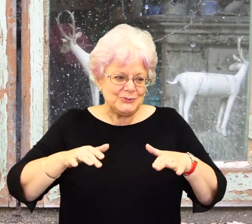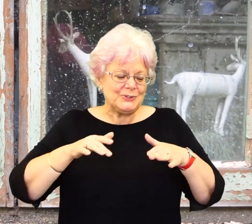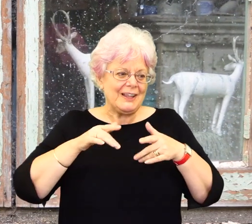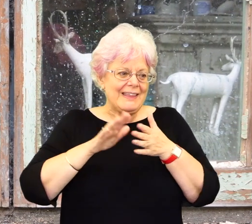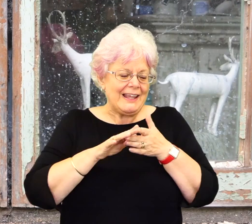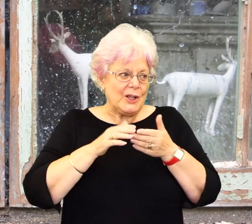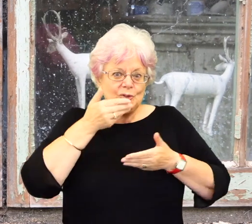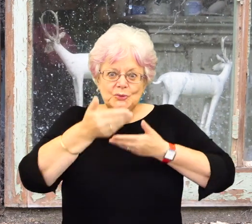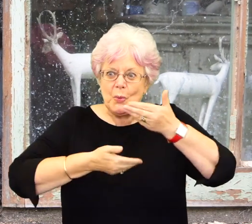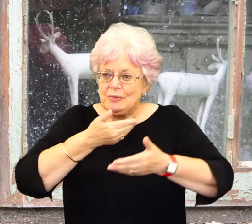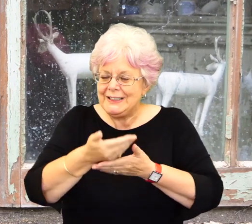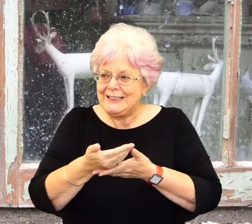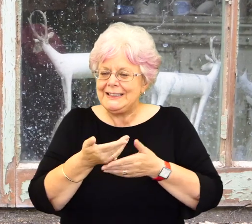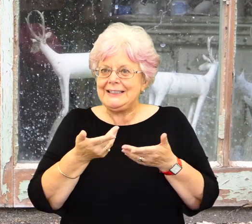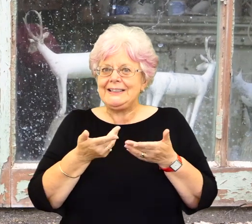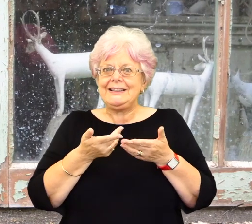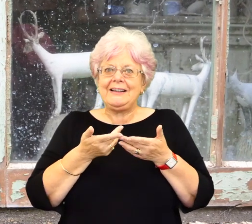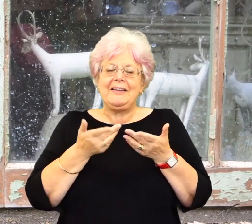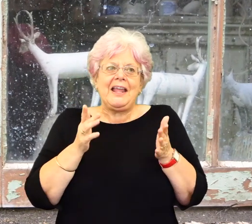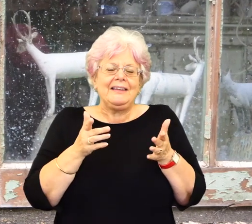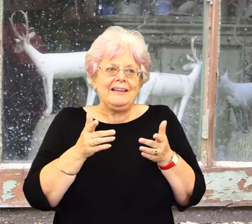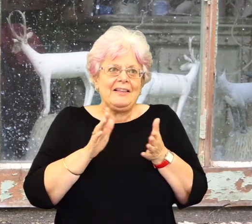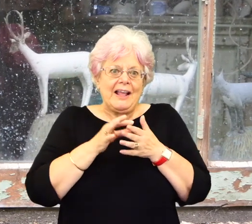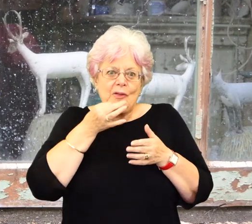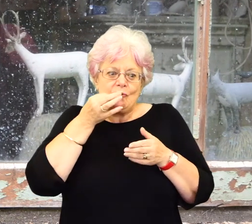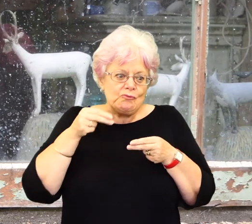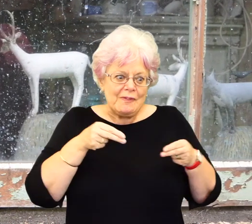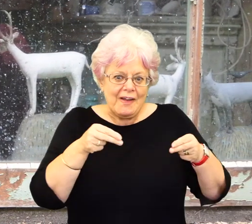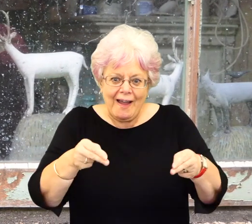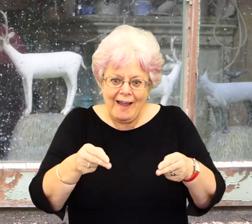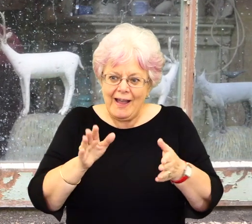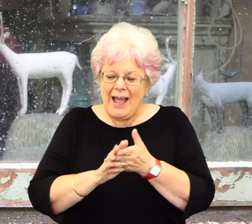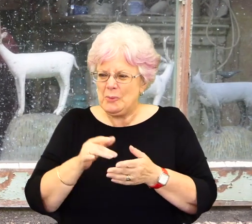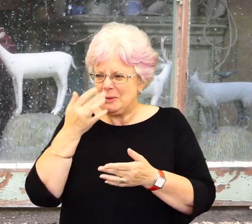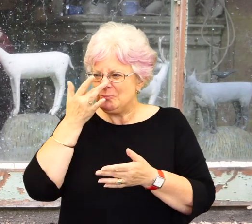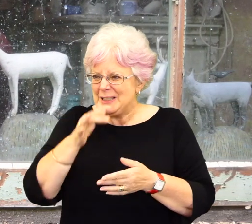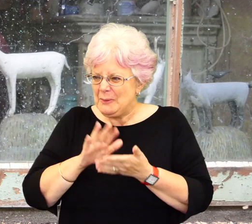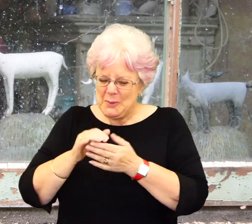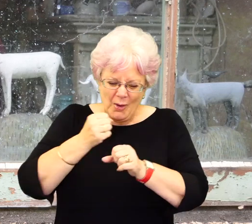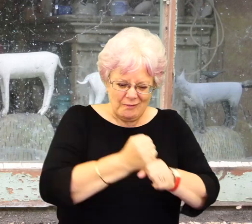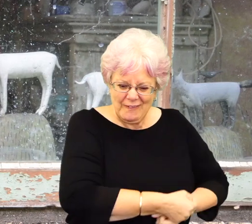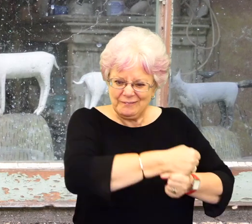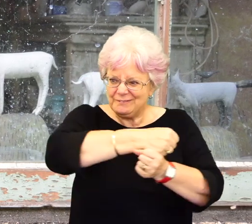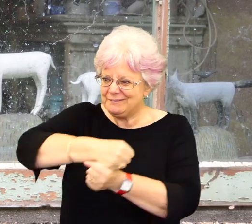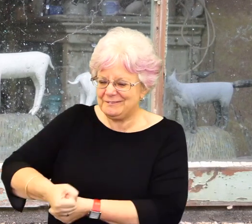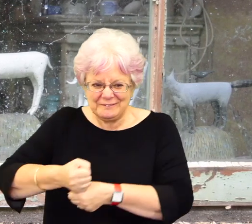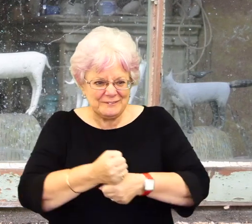head so we'd be in another country. And then the driveway became the river Orinoco and we would pretend we were rafting down it.